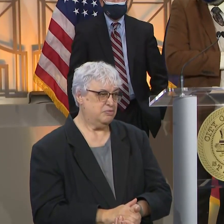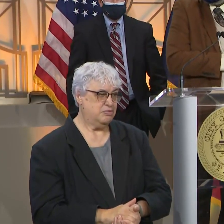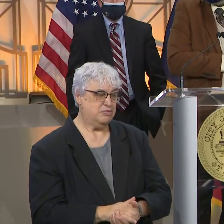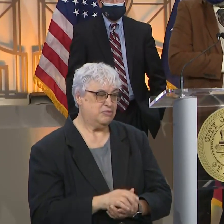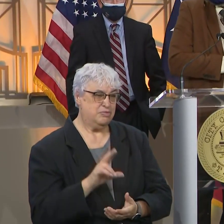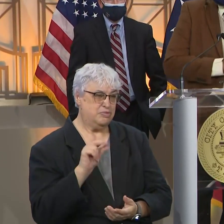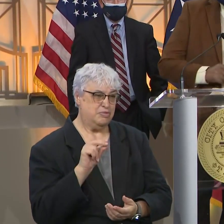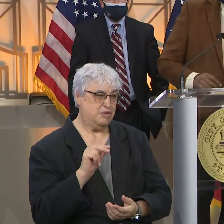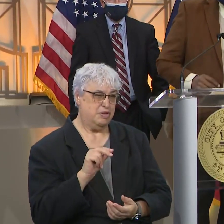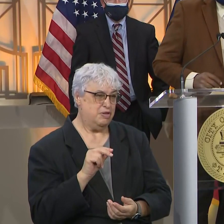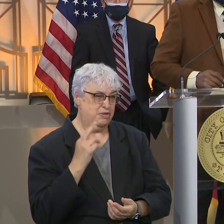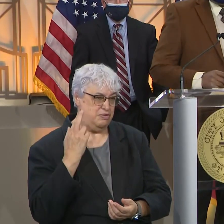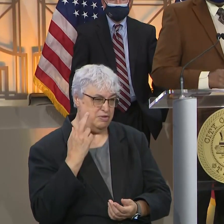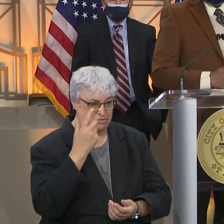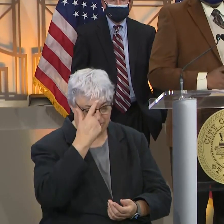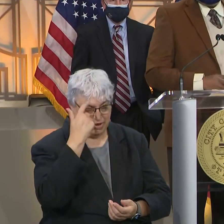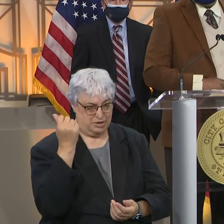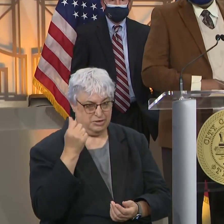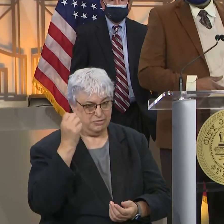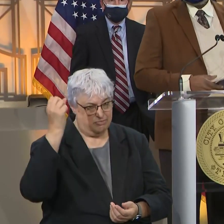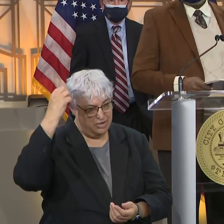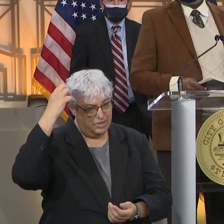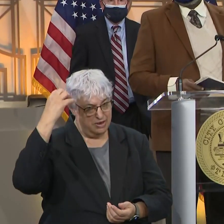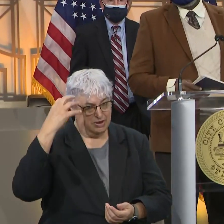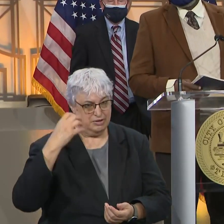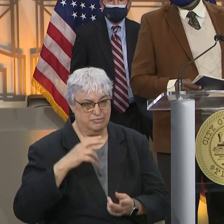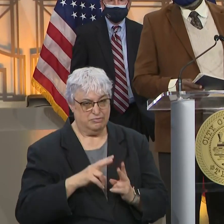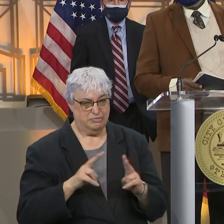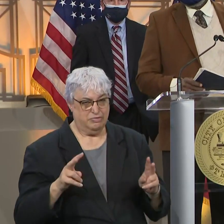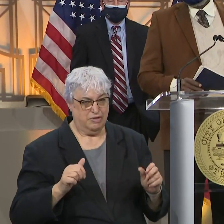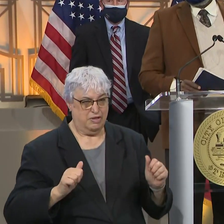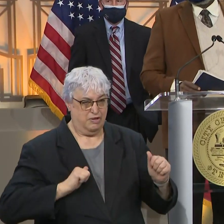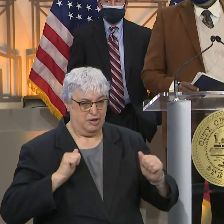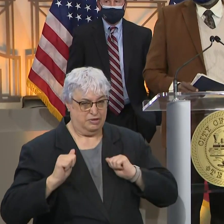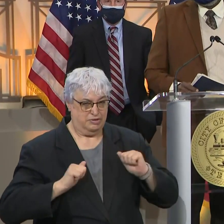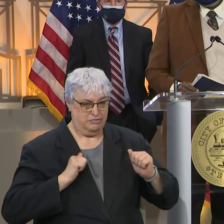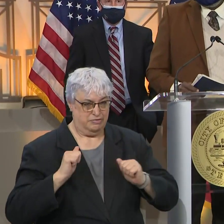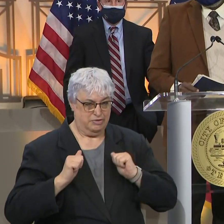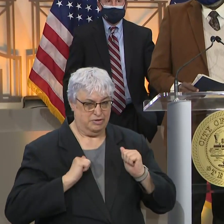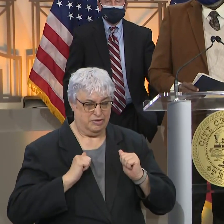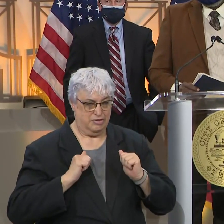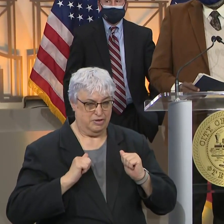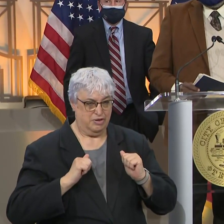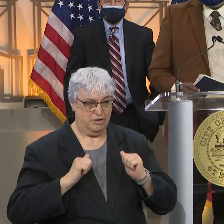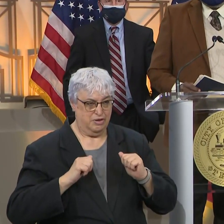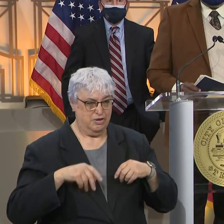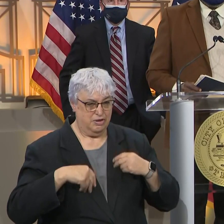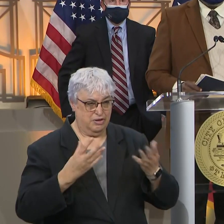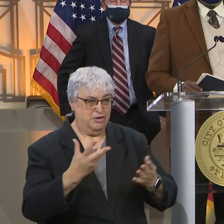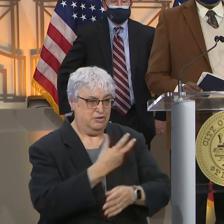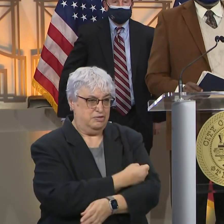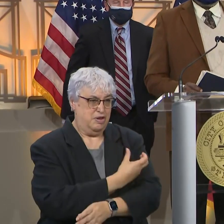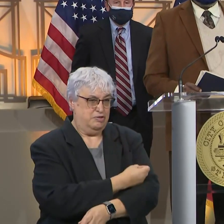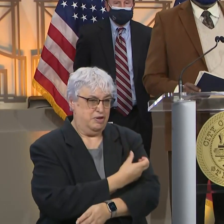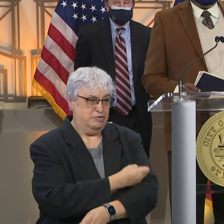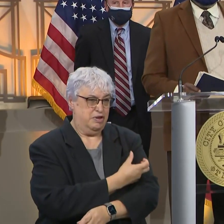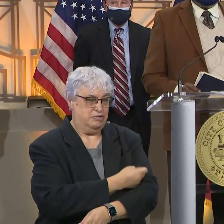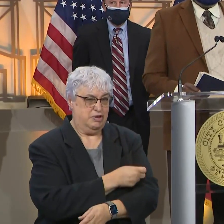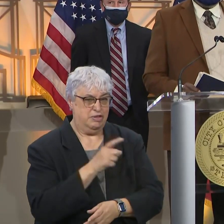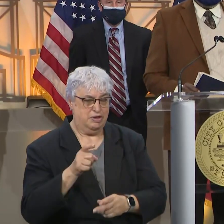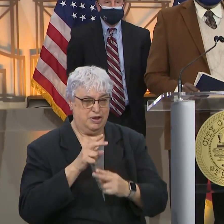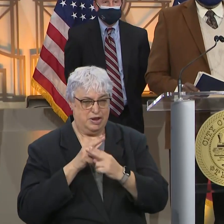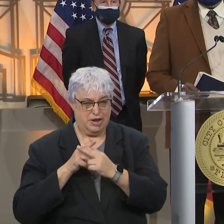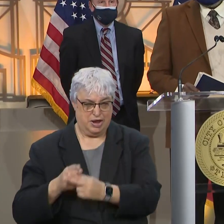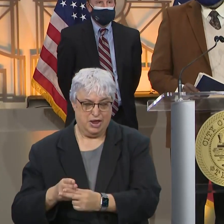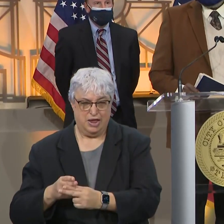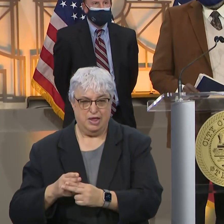No, and the reason is because Methodist has been very aggressive in getting out the vaccine. The reason that they were named